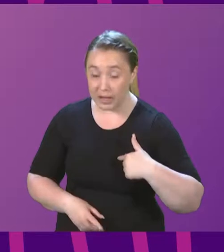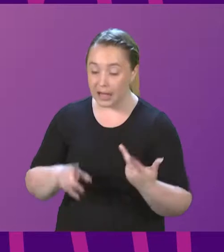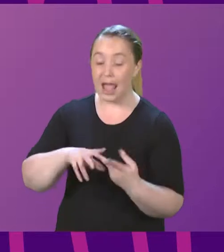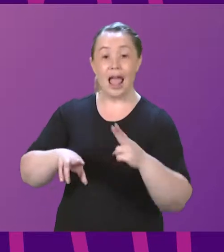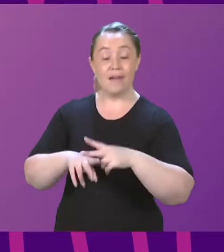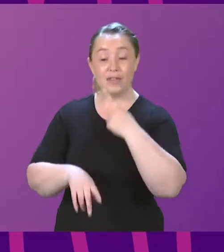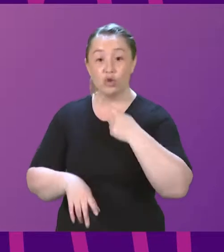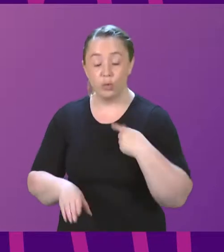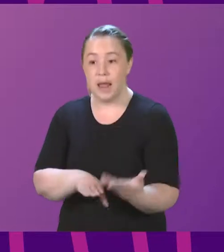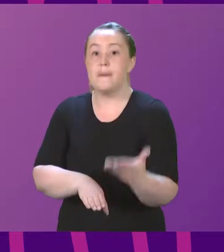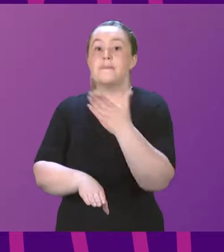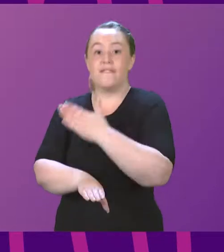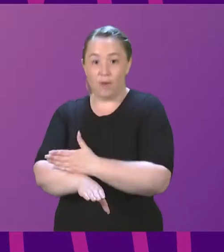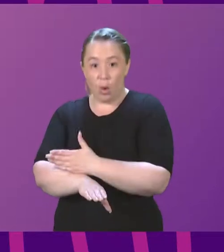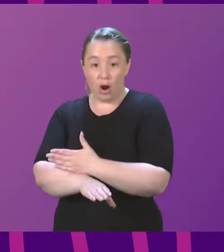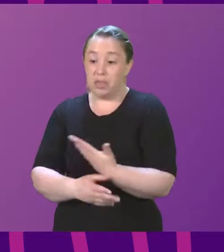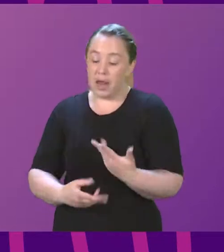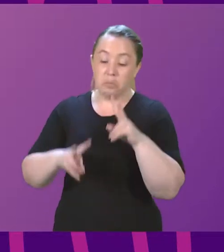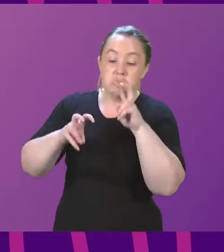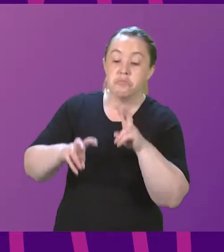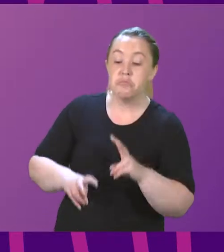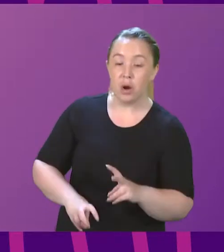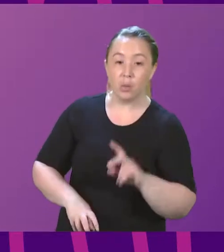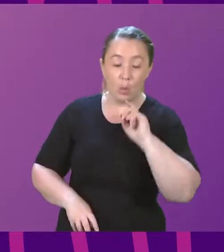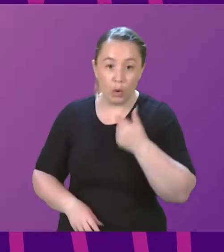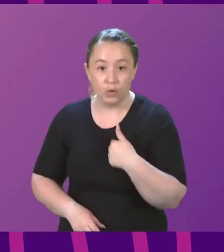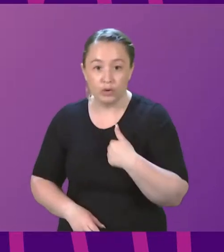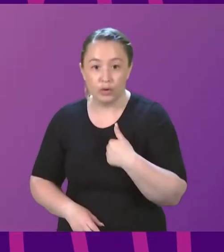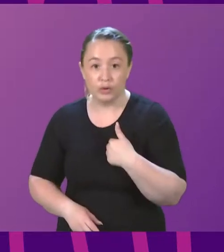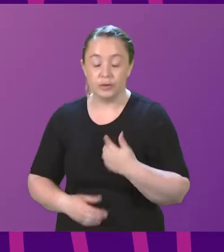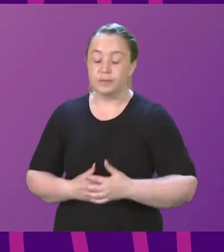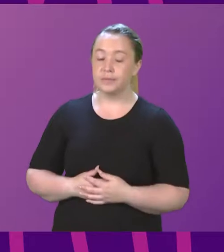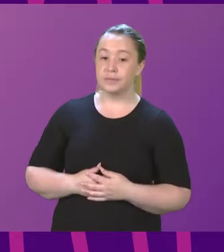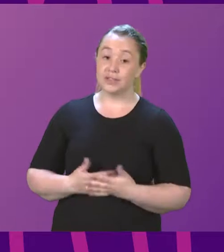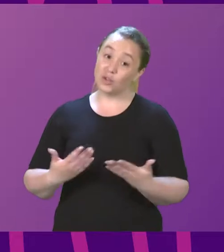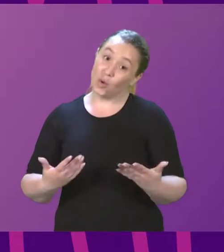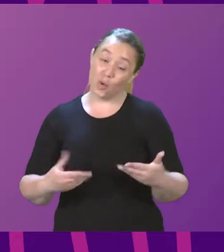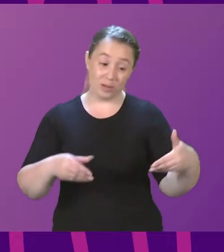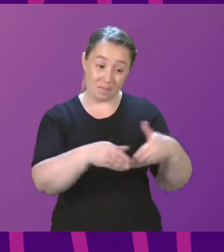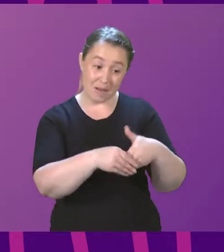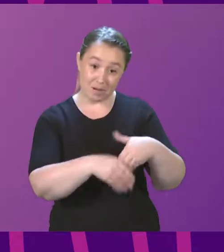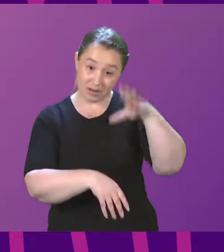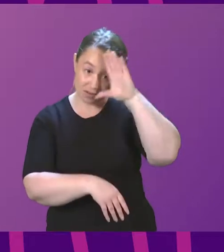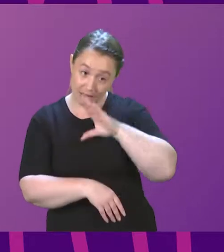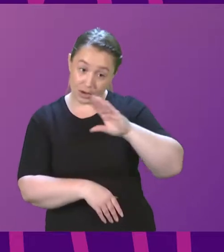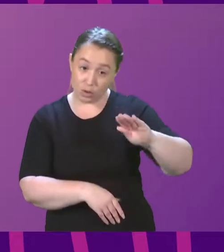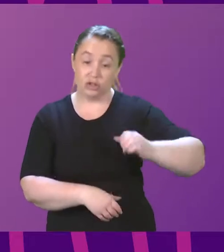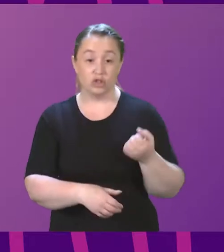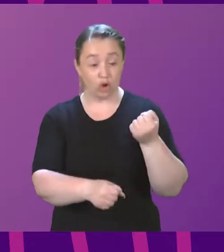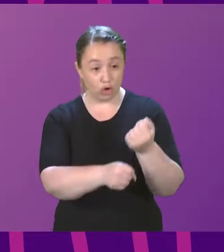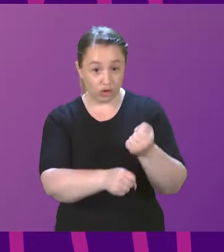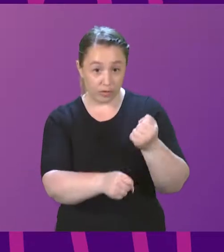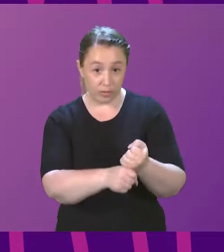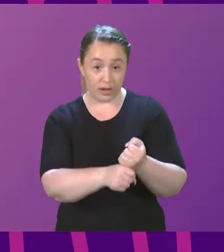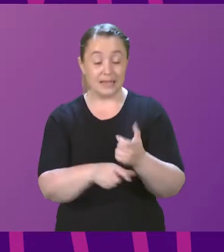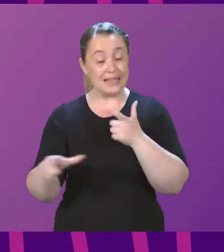me prior to that point, I would certainly have looked to address them. So I would say to the Member that the Scottish Government is and continues